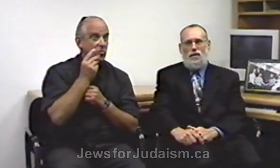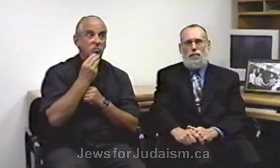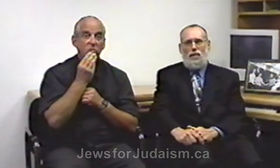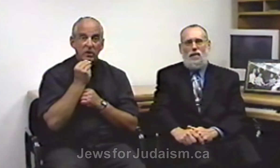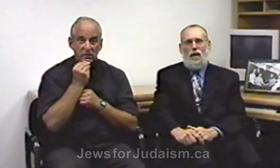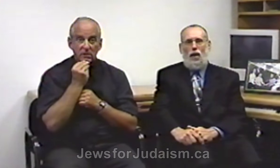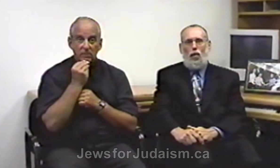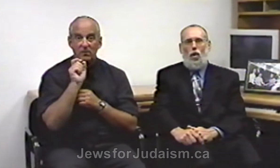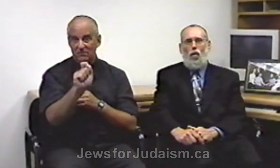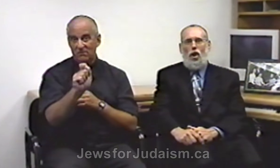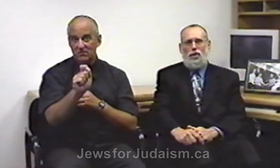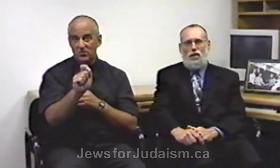jewsforjudaism.org